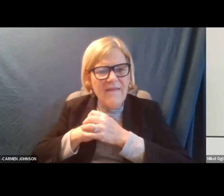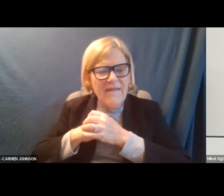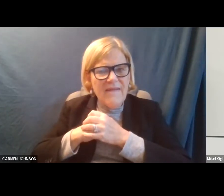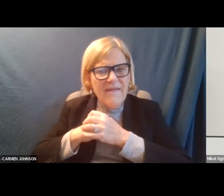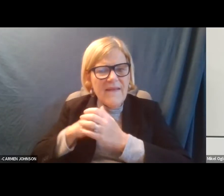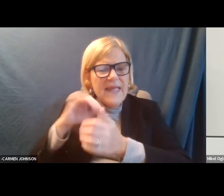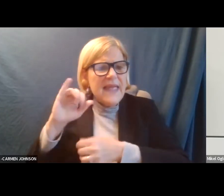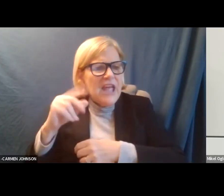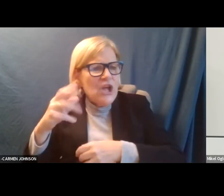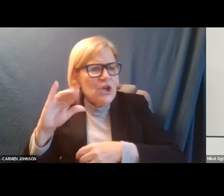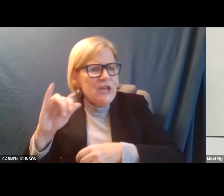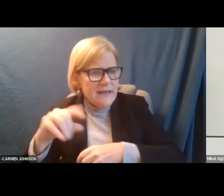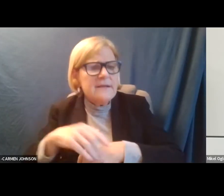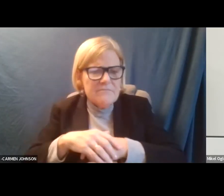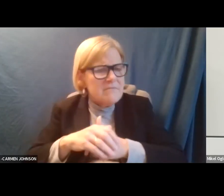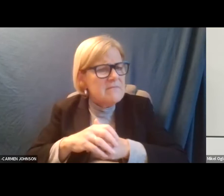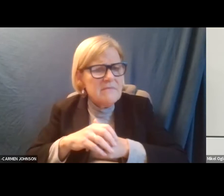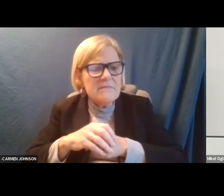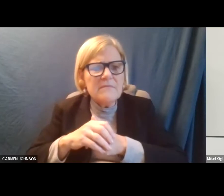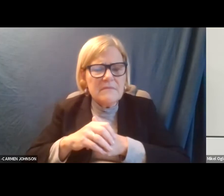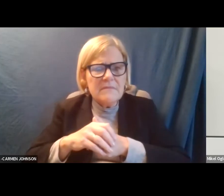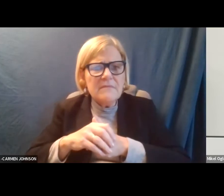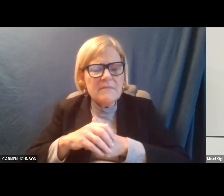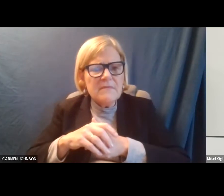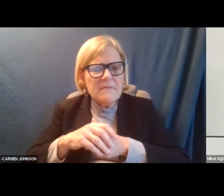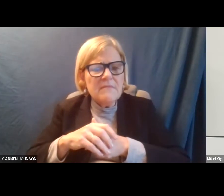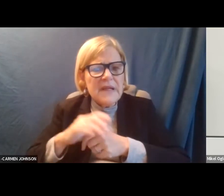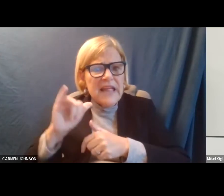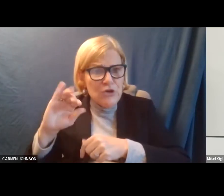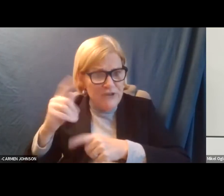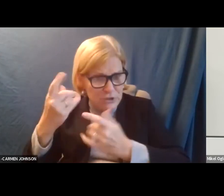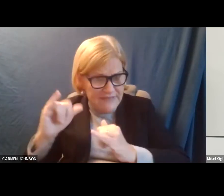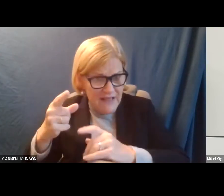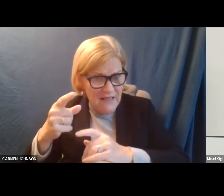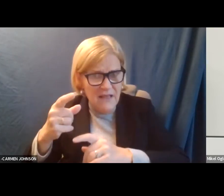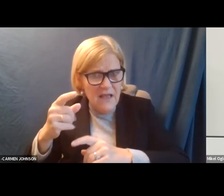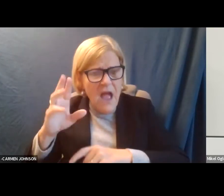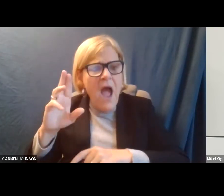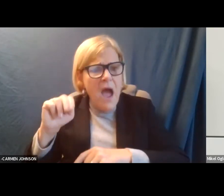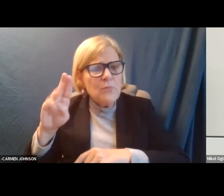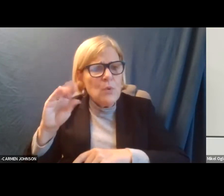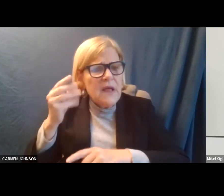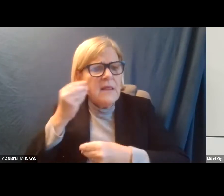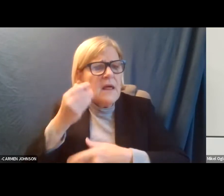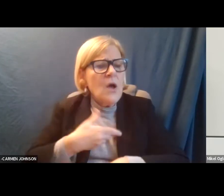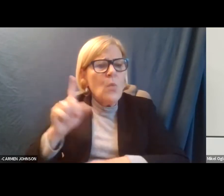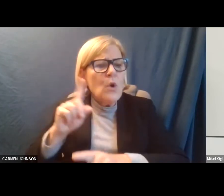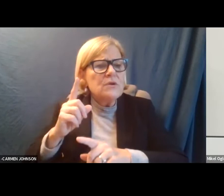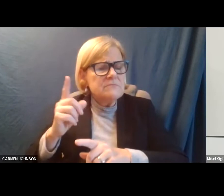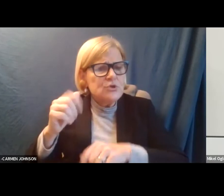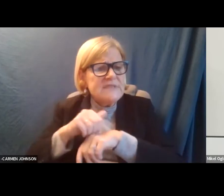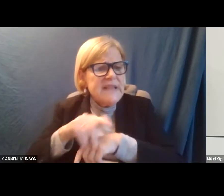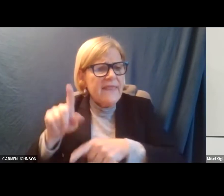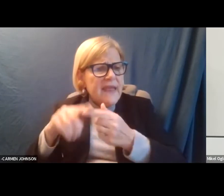Is it Ingrid? Yes, Ingrid. Okay. Ingrid, are you still there? Go ahead and unmute and let us know where the information that you